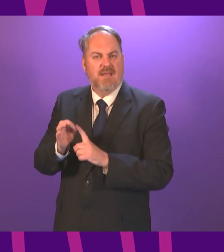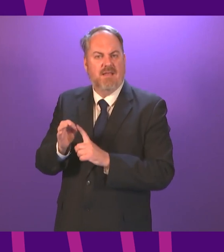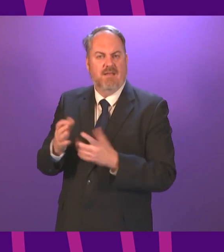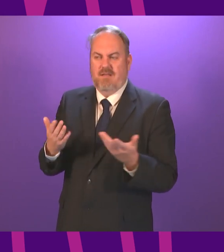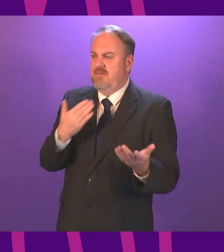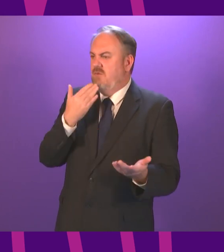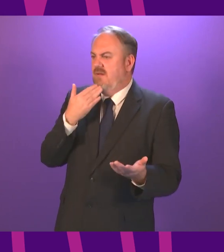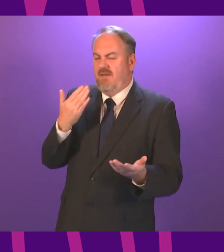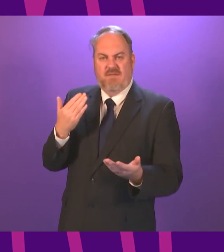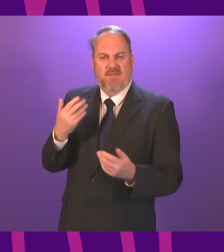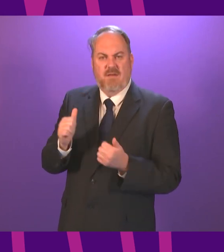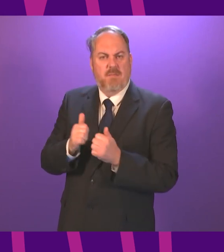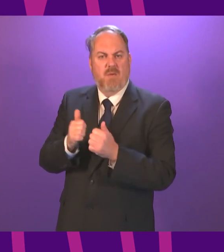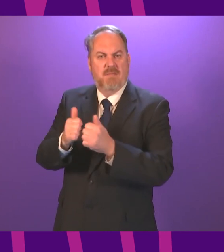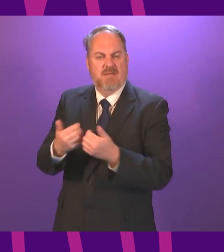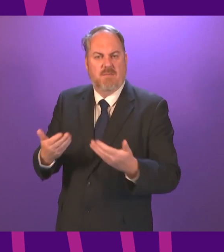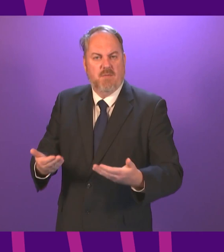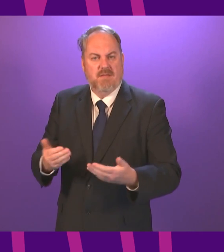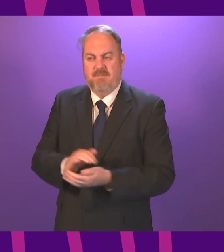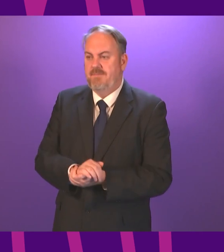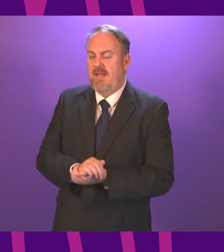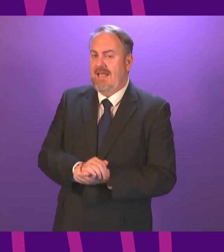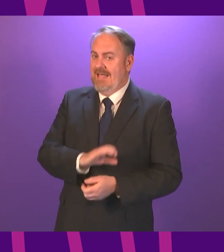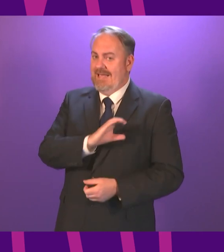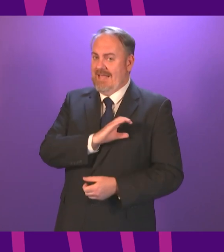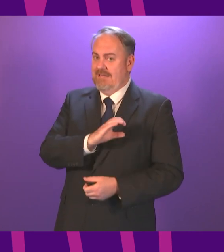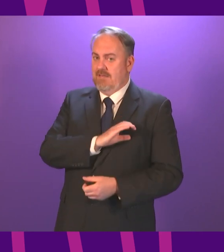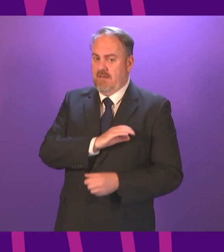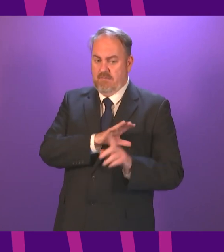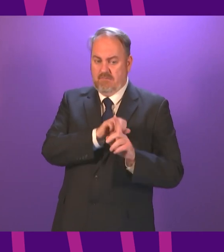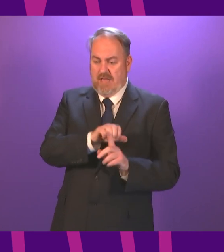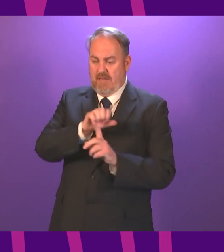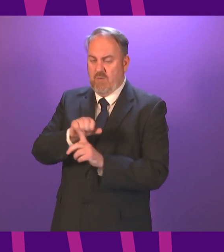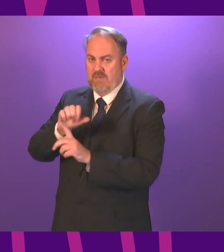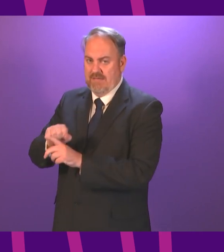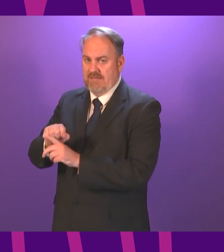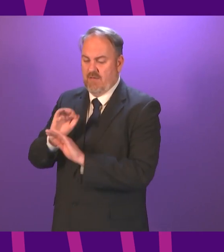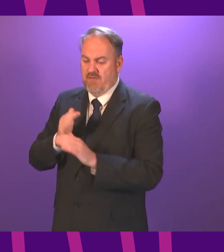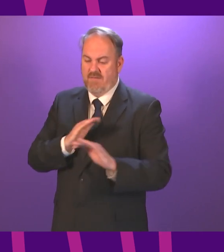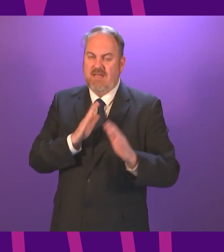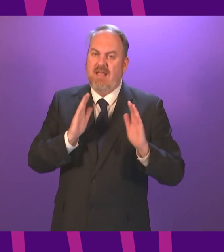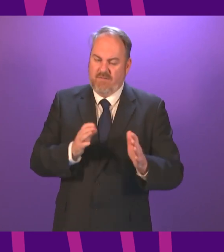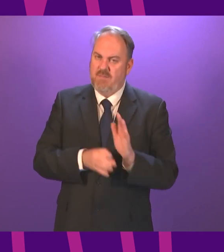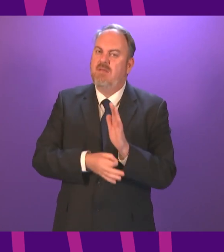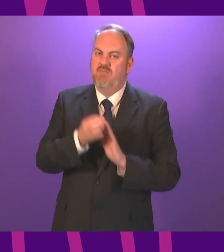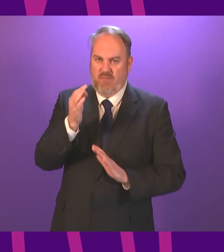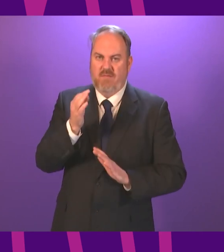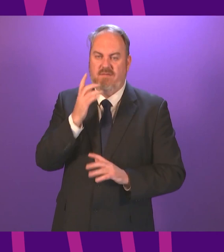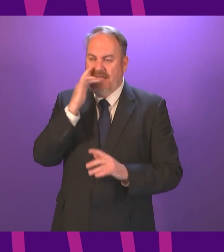doctor. Restarting cancer screening and other health screening is a must as well as ensuring that a cancer workforce plan is agreed so that